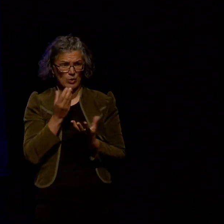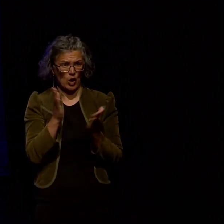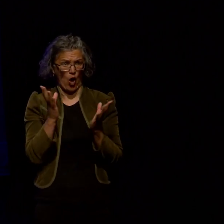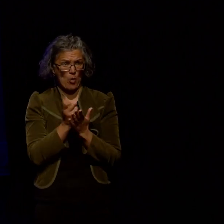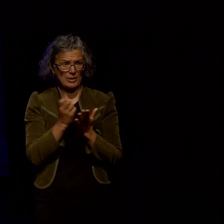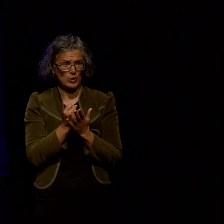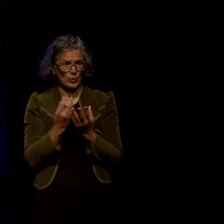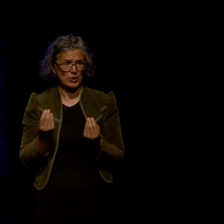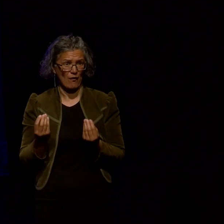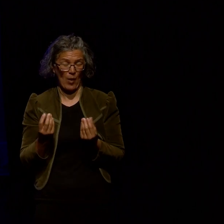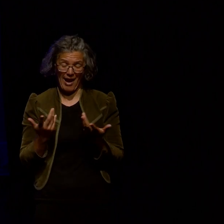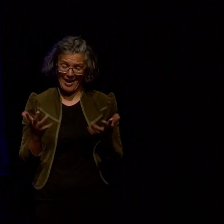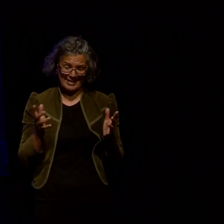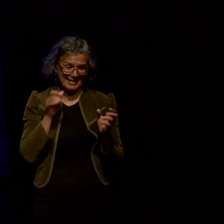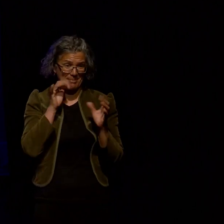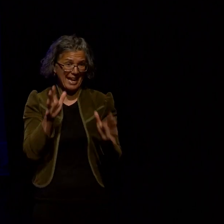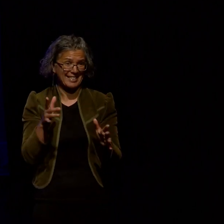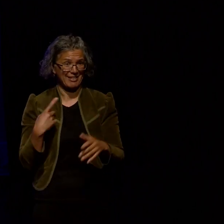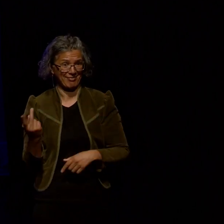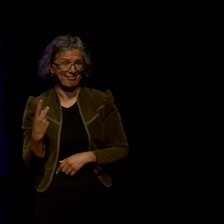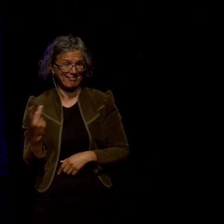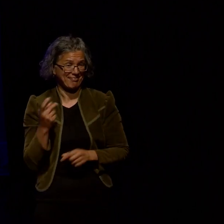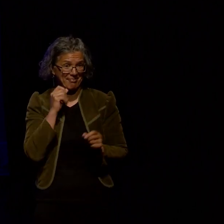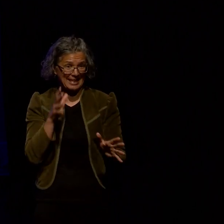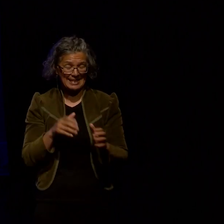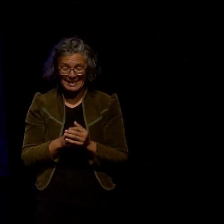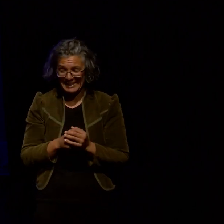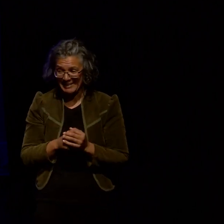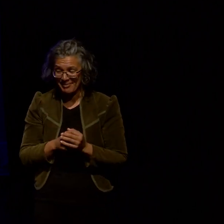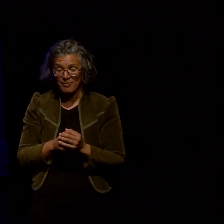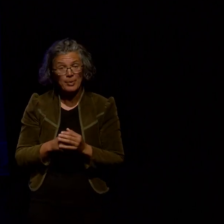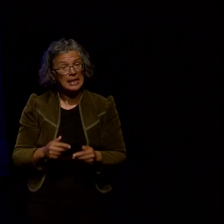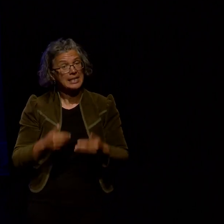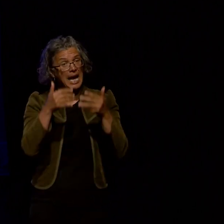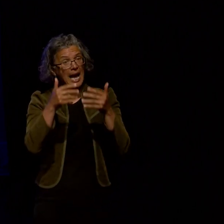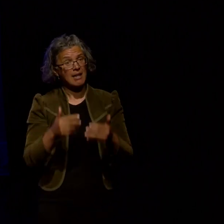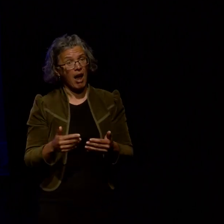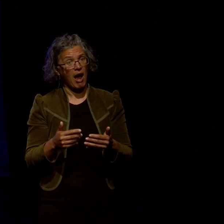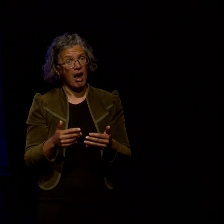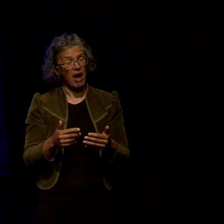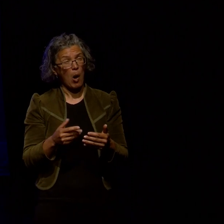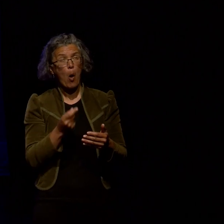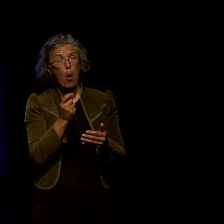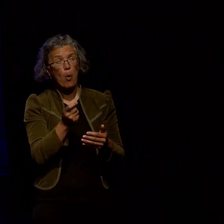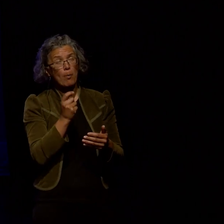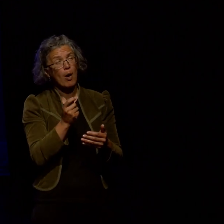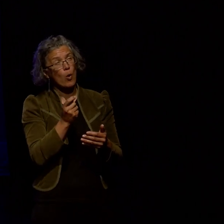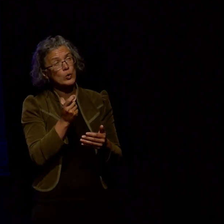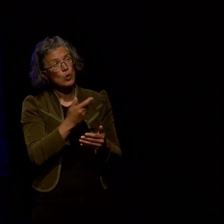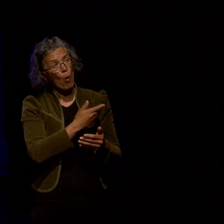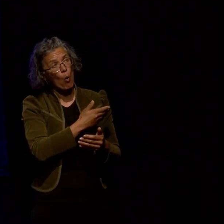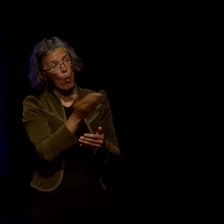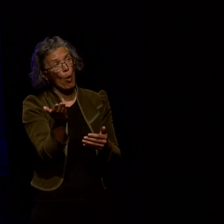and that's an amazing situation that we're in the data was almost all open data